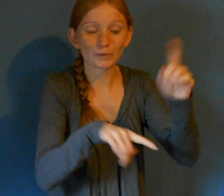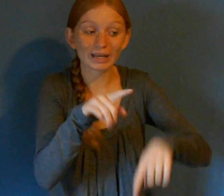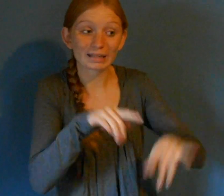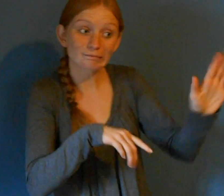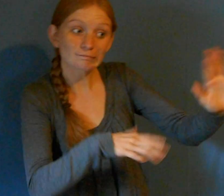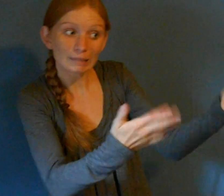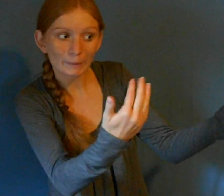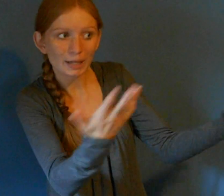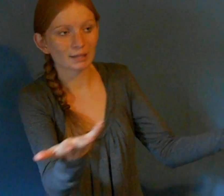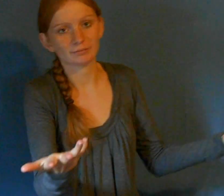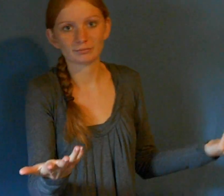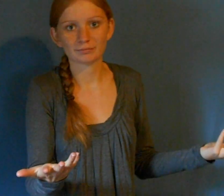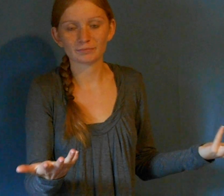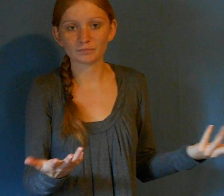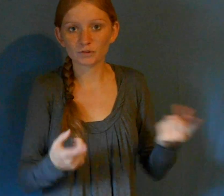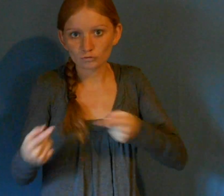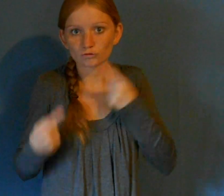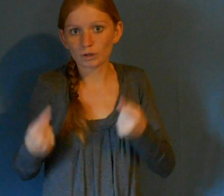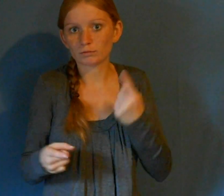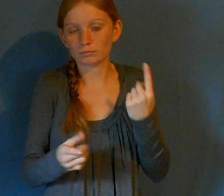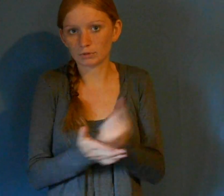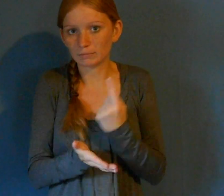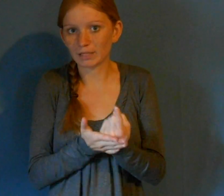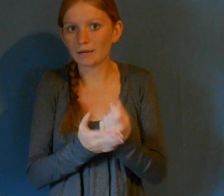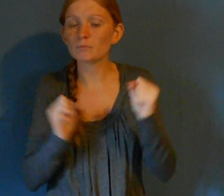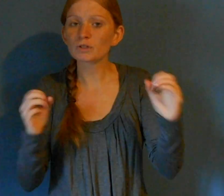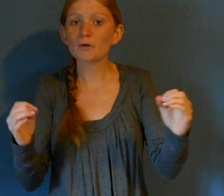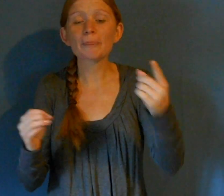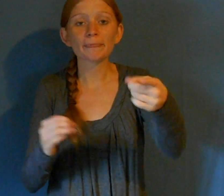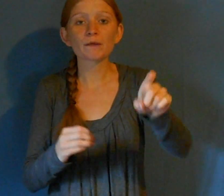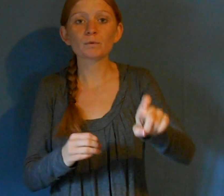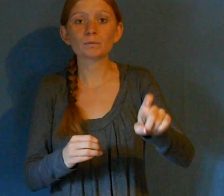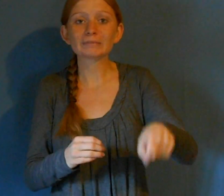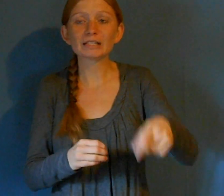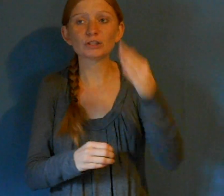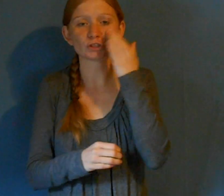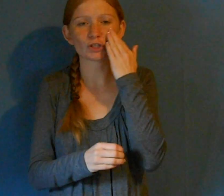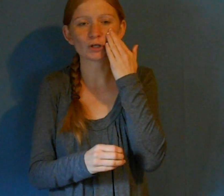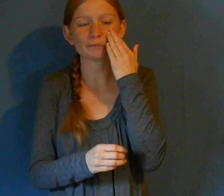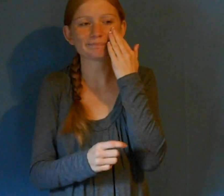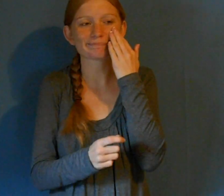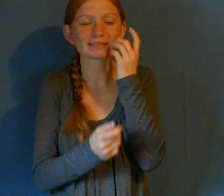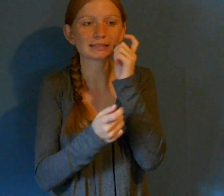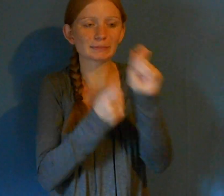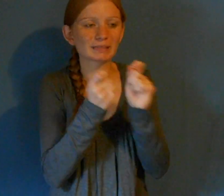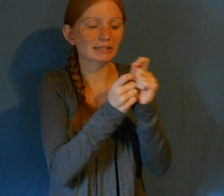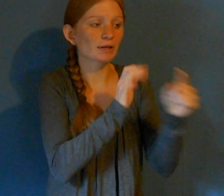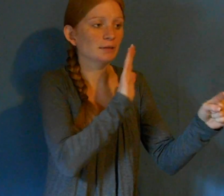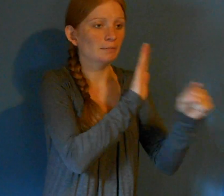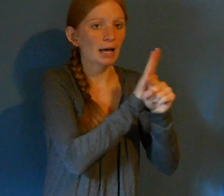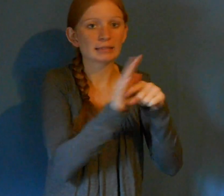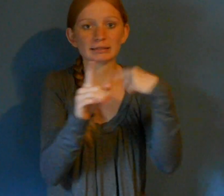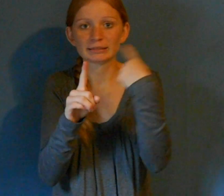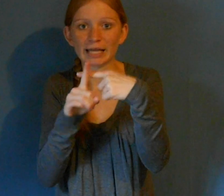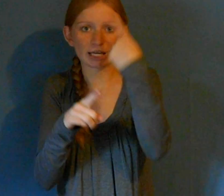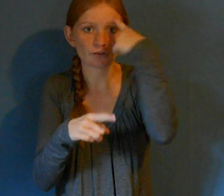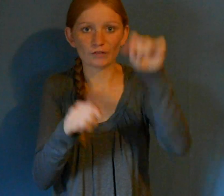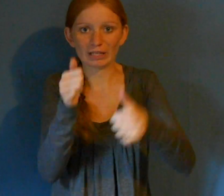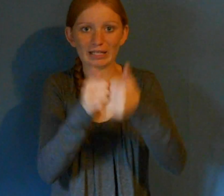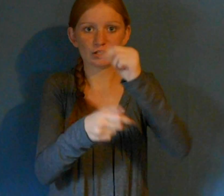pets. You just have to know specific antics of each breed. Some fun facts about pets that I can